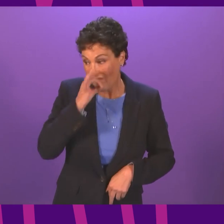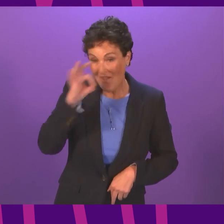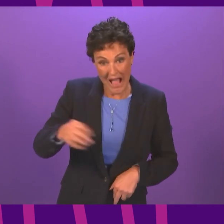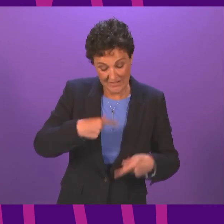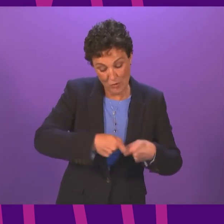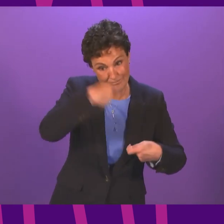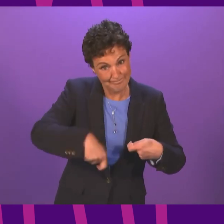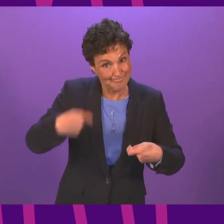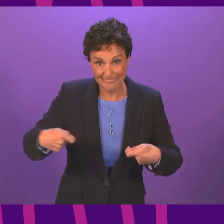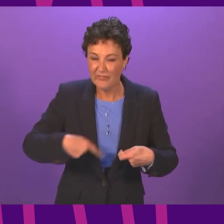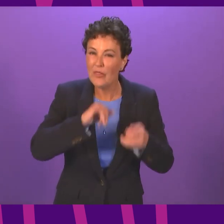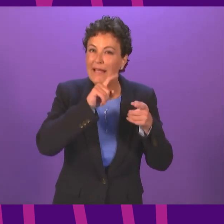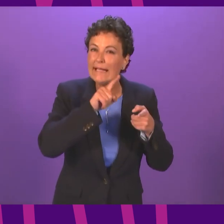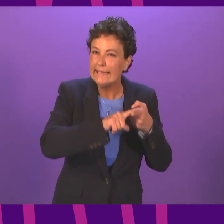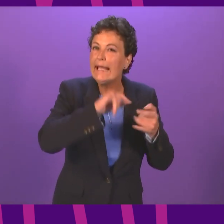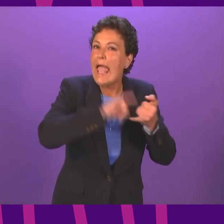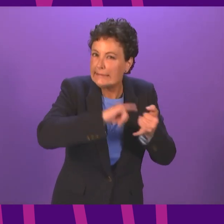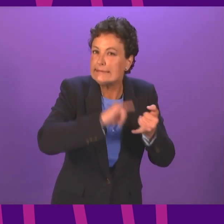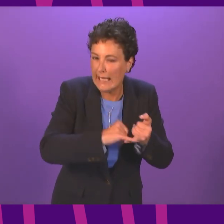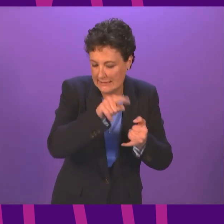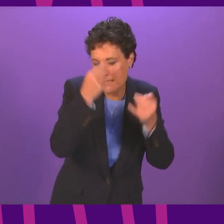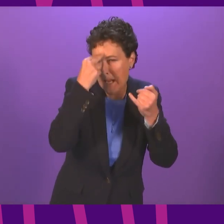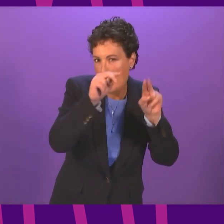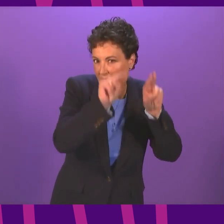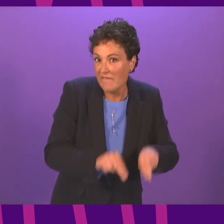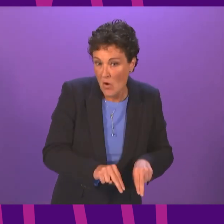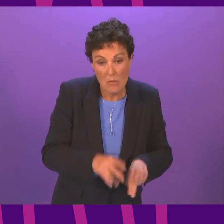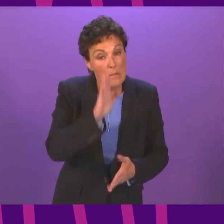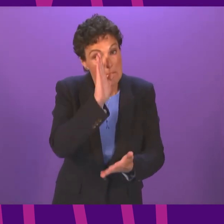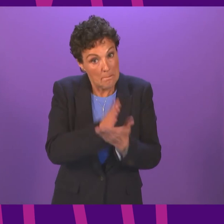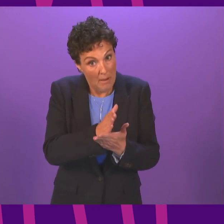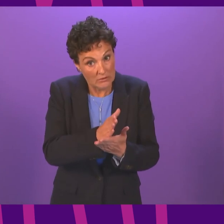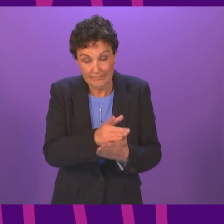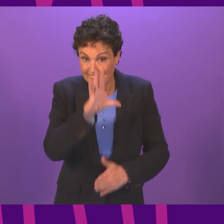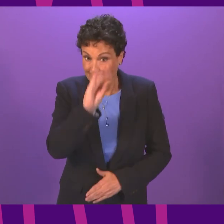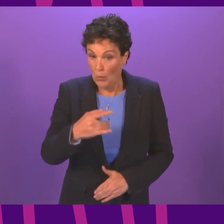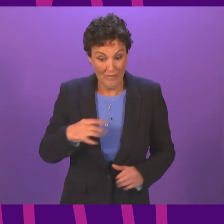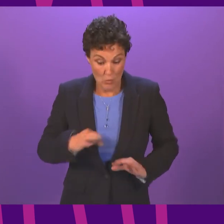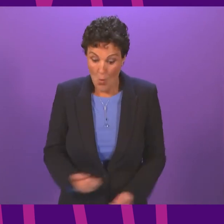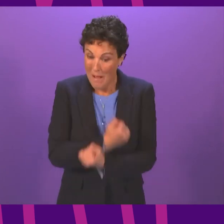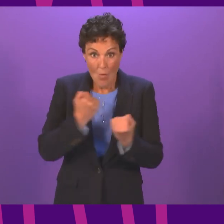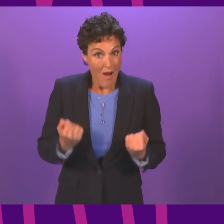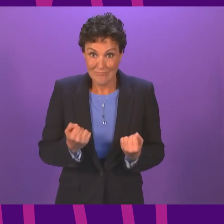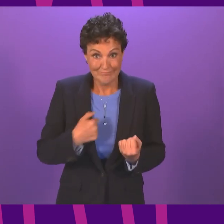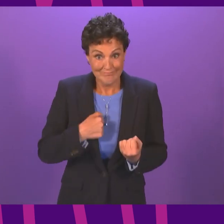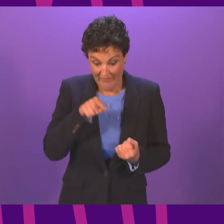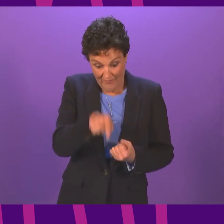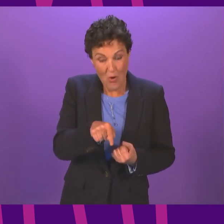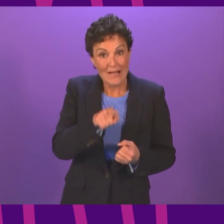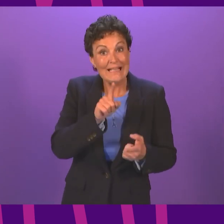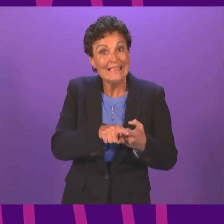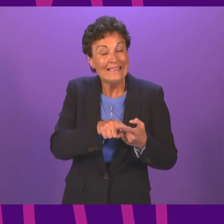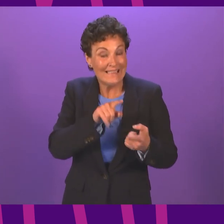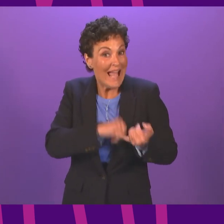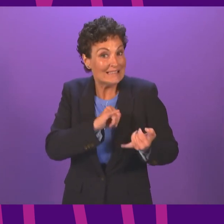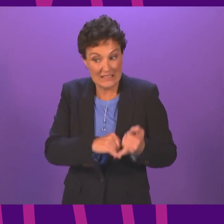let me be clear that any refusal to extend that deadline is a choice by the UK government this government in Scotland is supporting